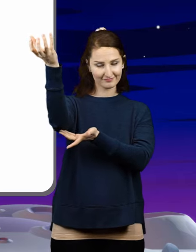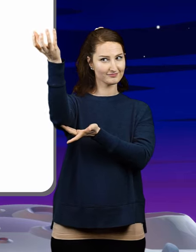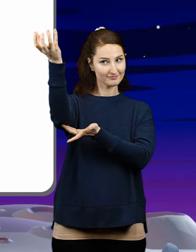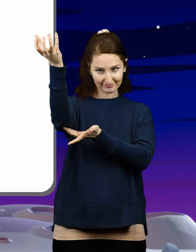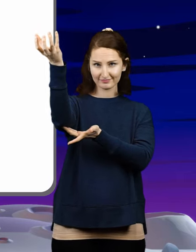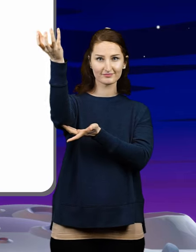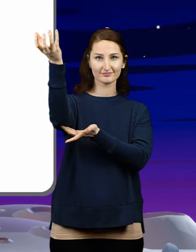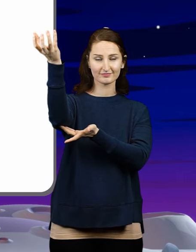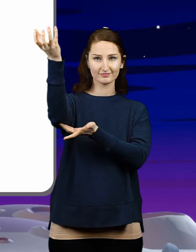TAKE